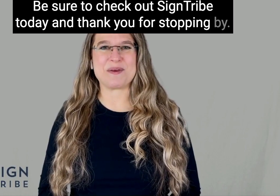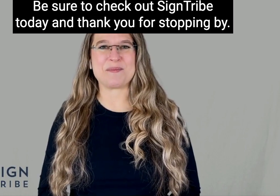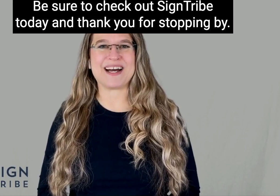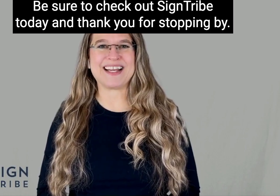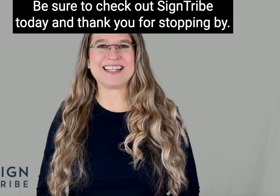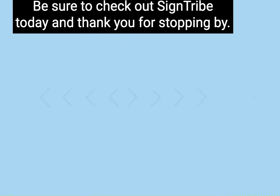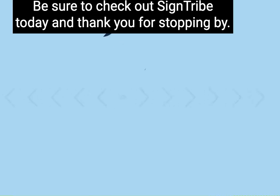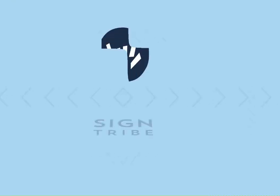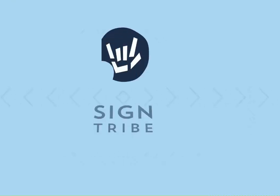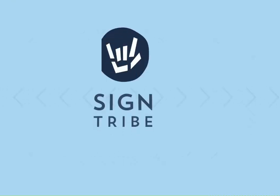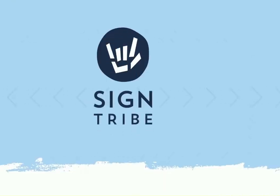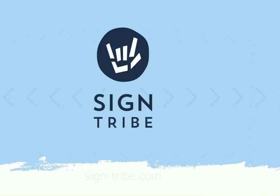by.